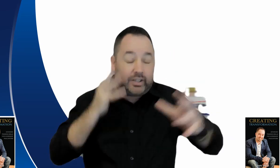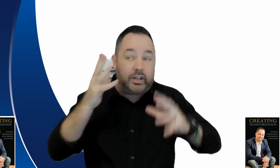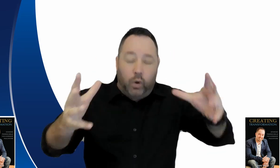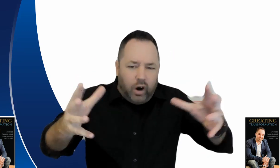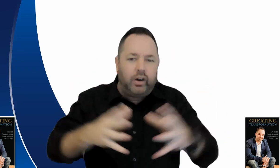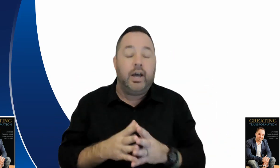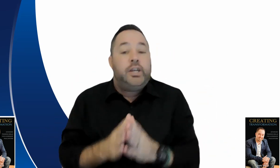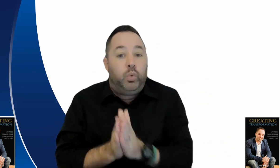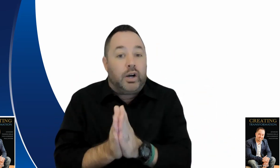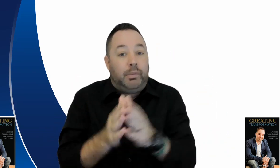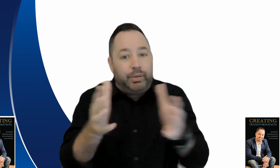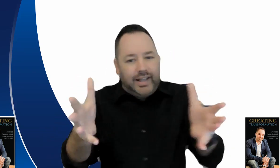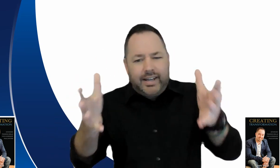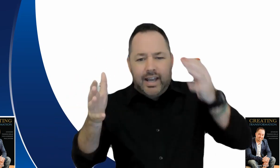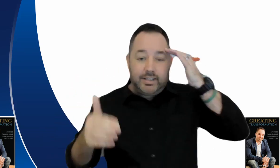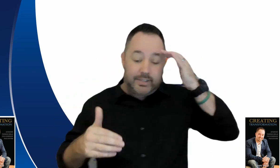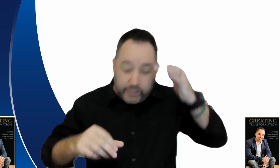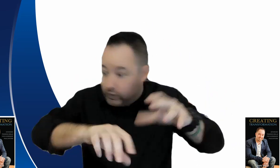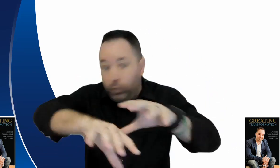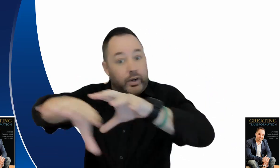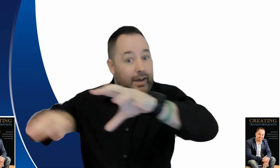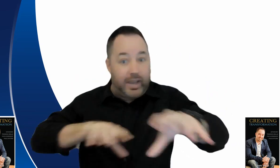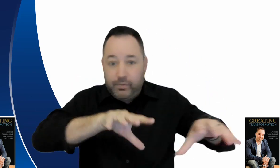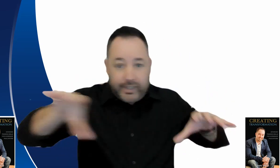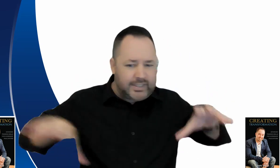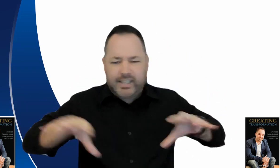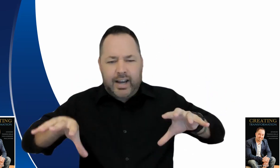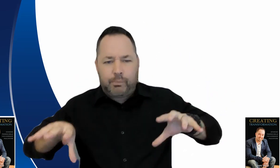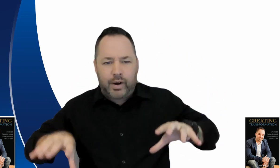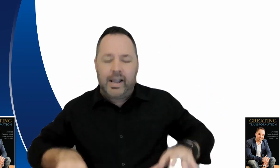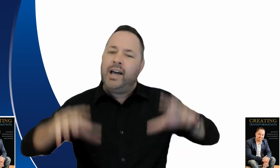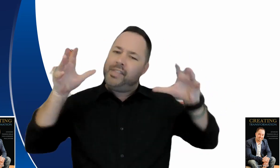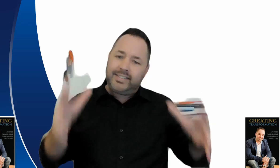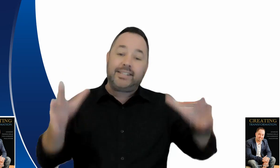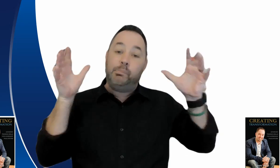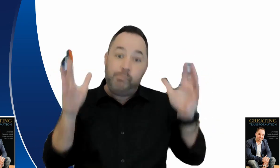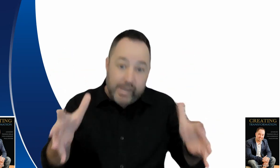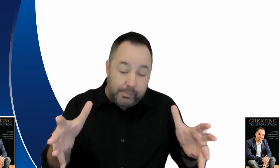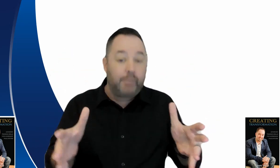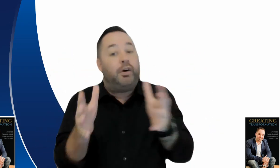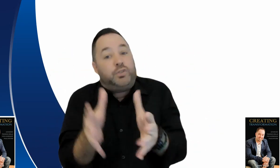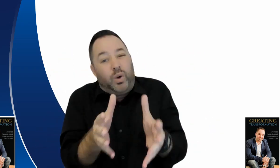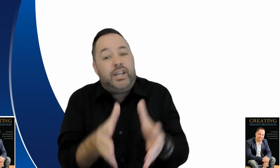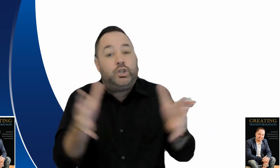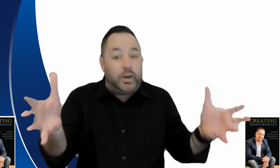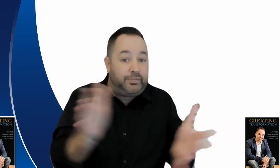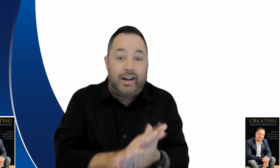what's going to go on you want to be planning out your session you want to have everything set up right and that takes a minimum of 20 25